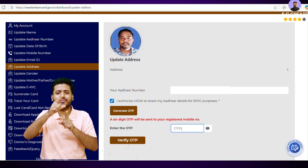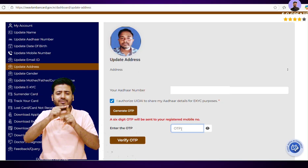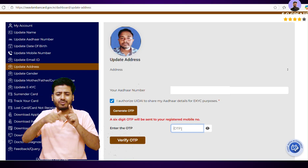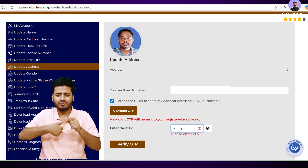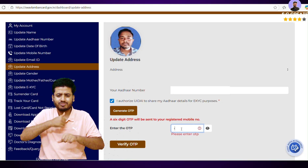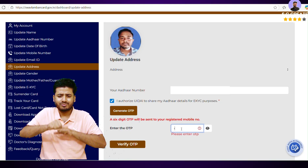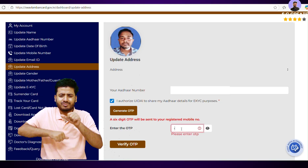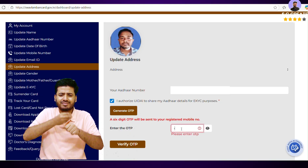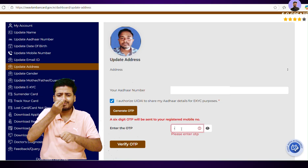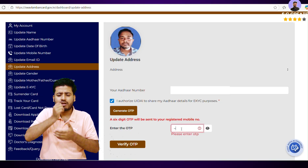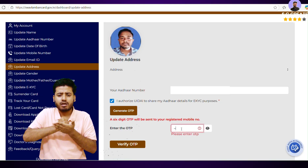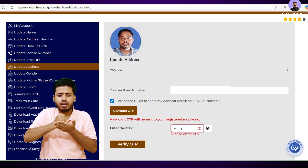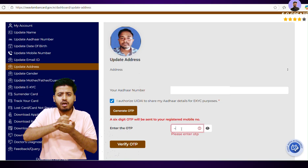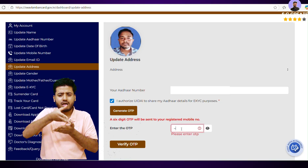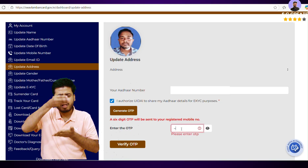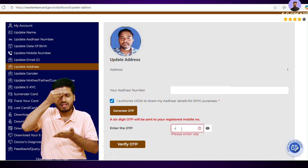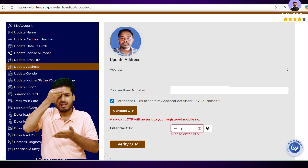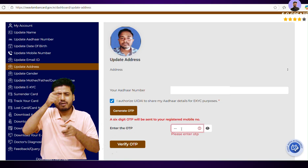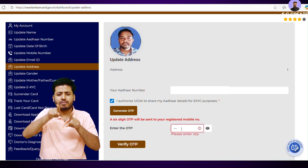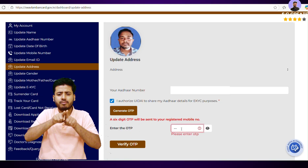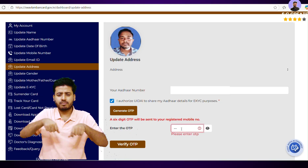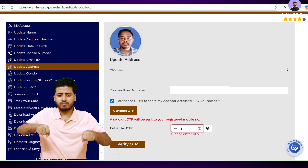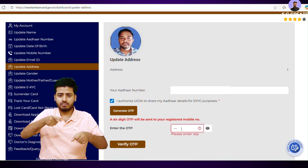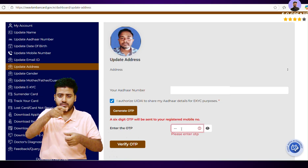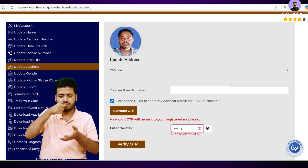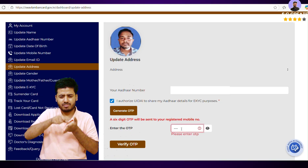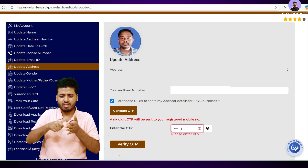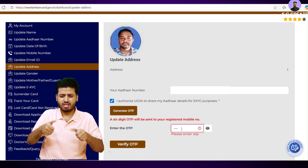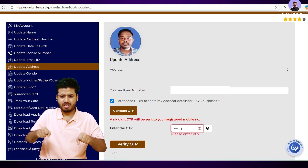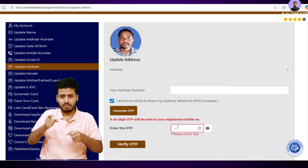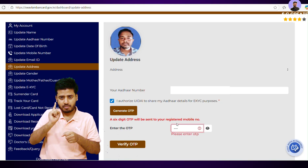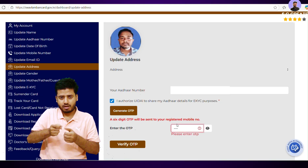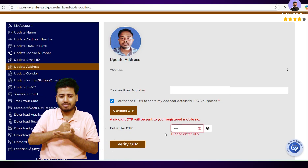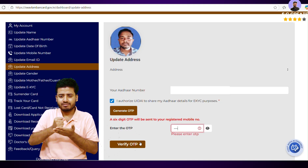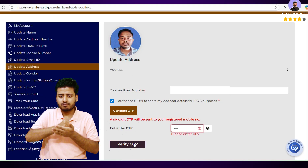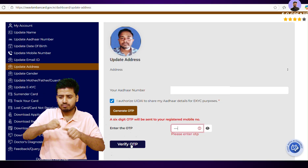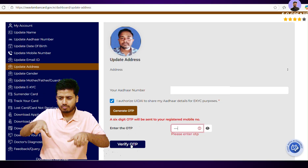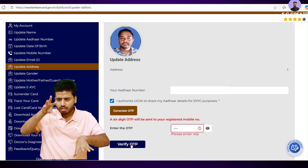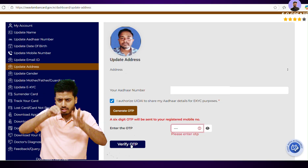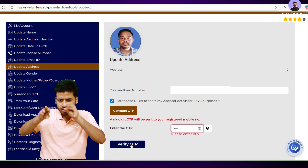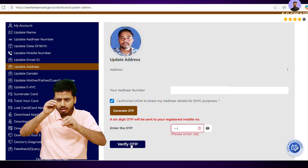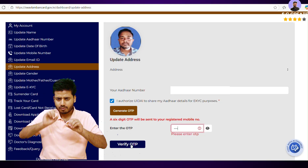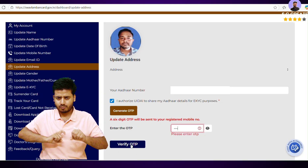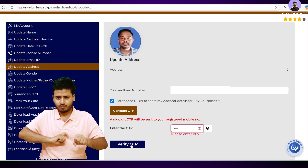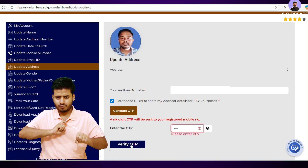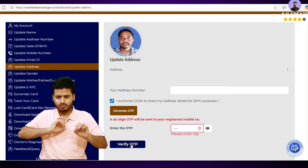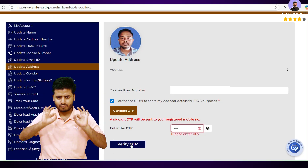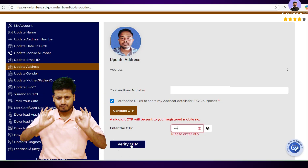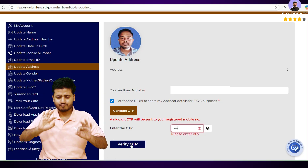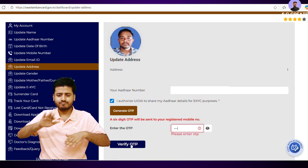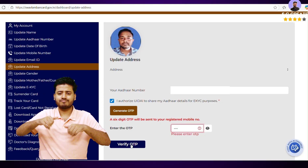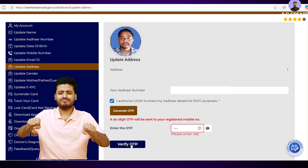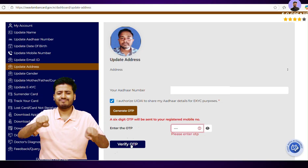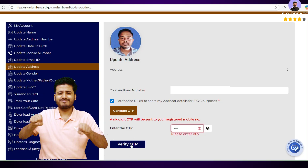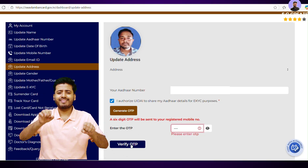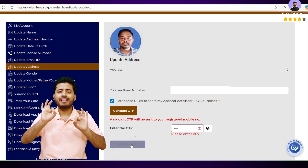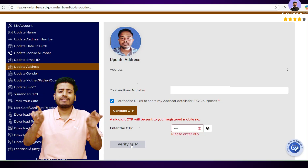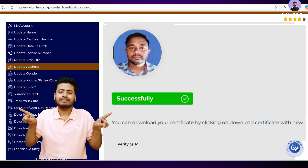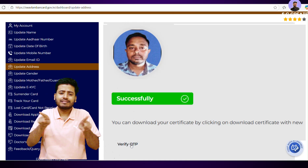DMO. Update Aadhaar first. If needed if your new address is not yet updated on your Aadhaar, you must update it with